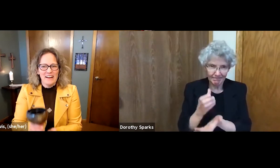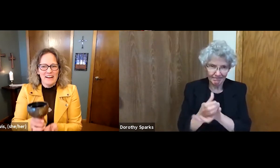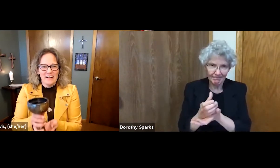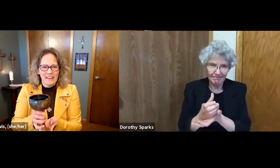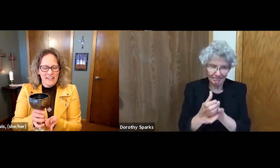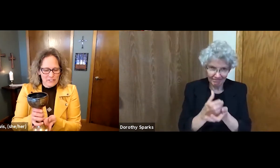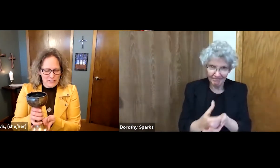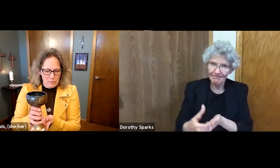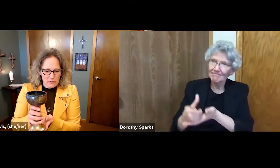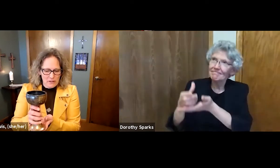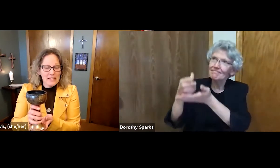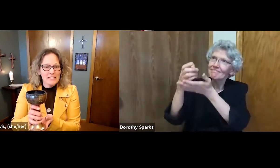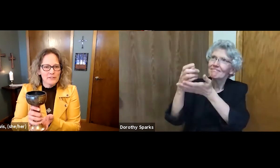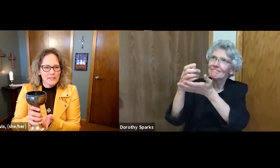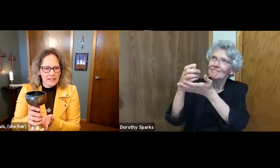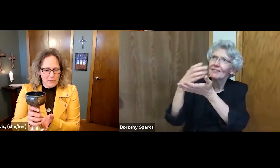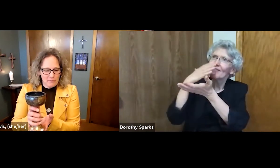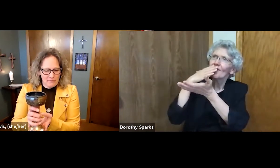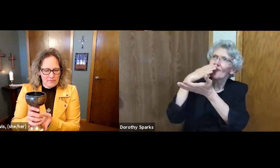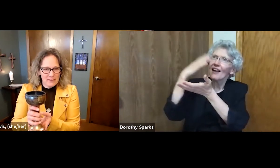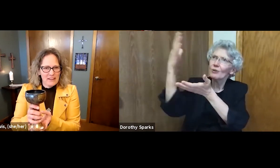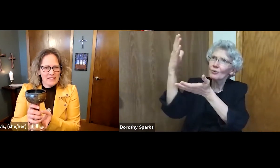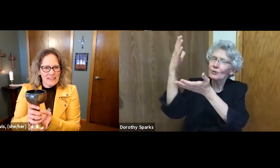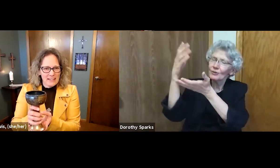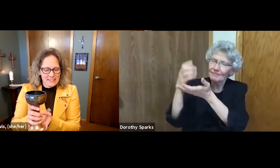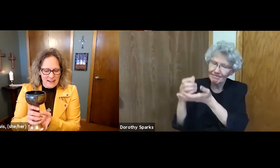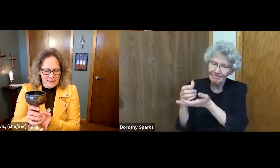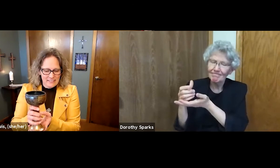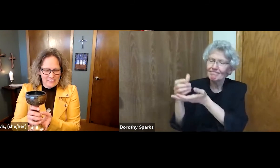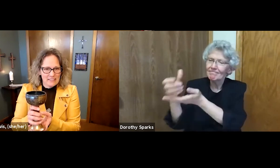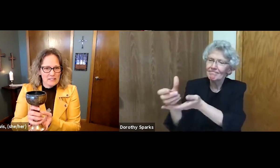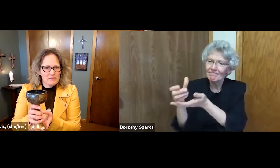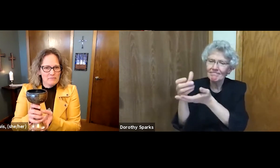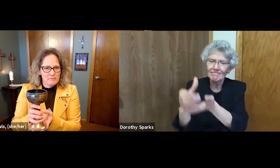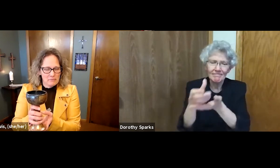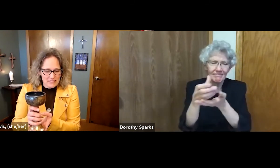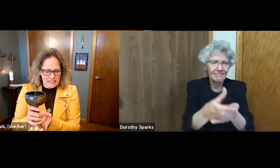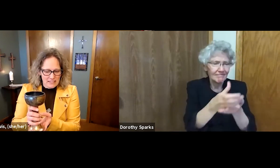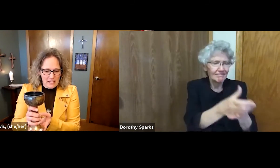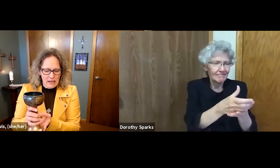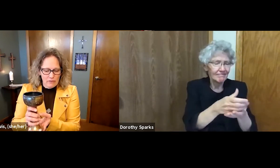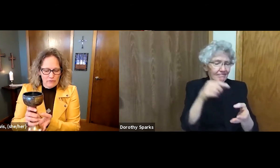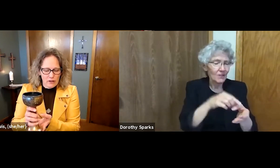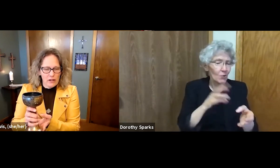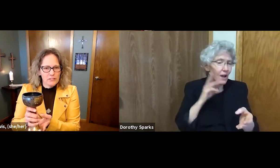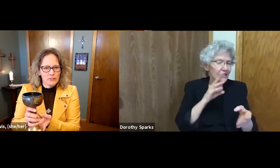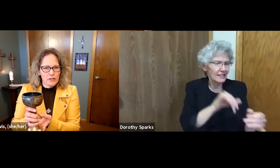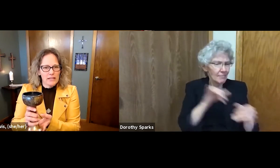Again, after supper, he took the cup, thanked God, blessed it, and gave it for all to drink,